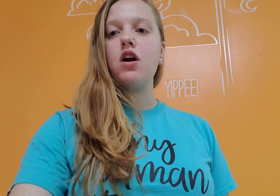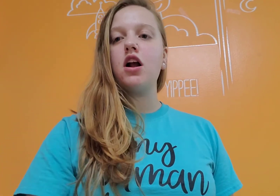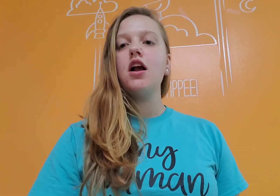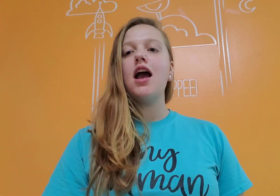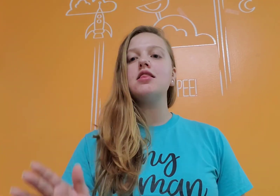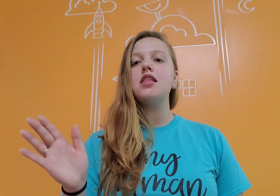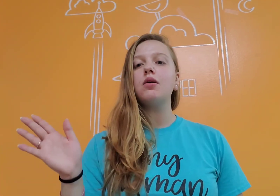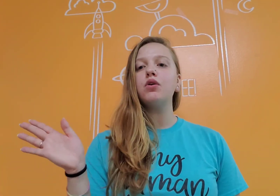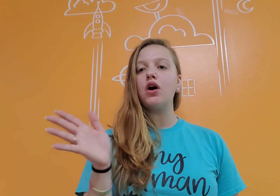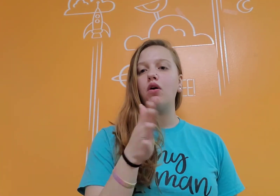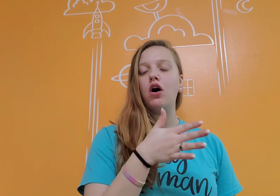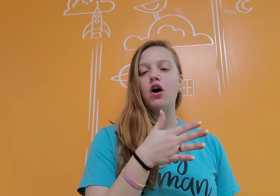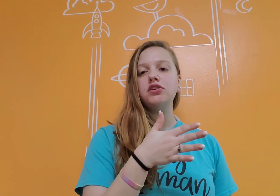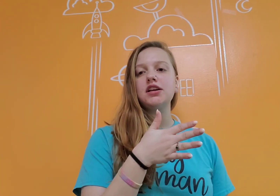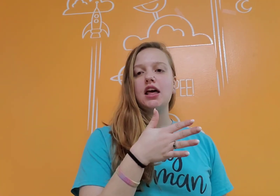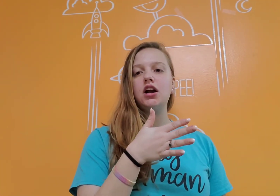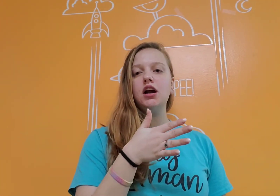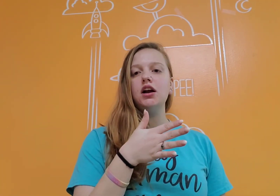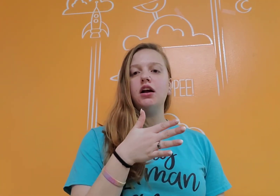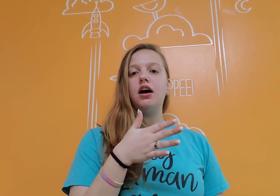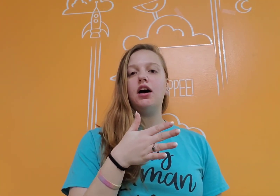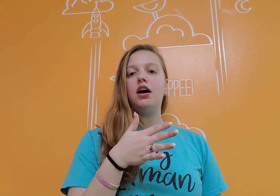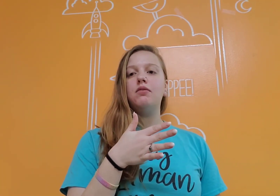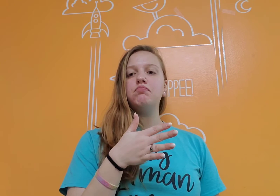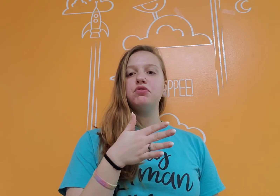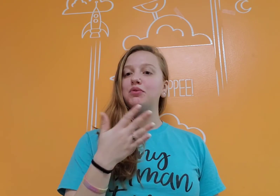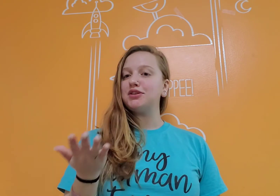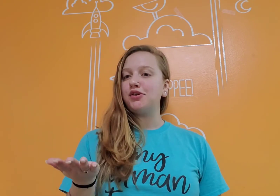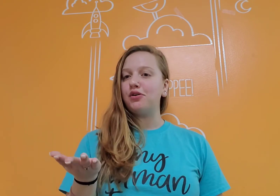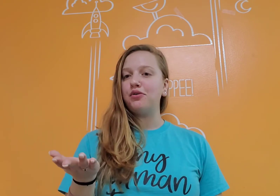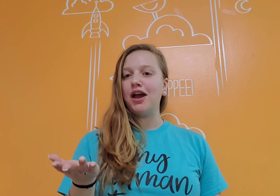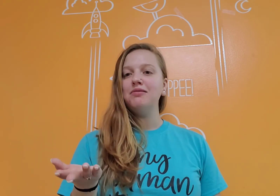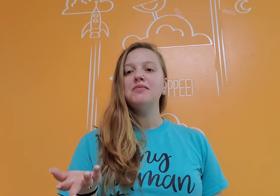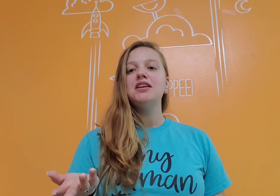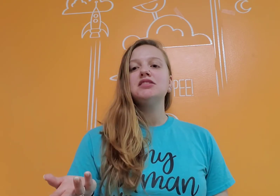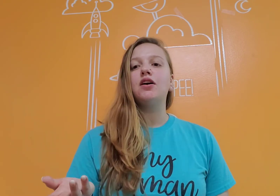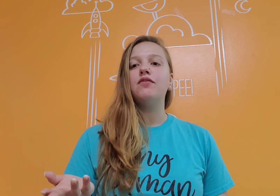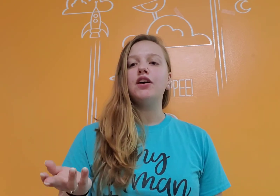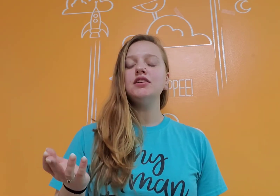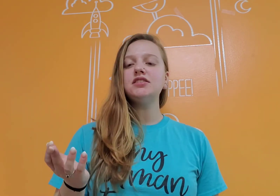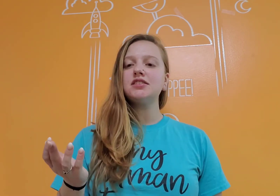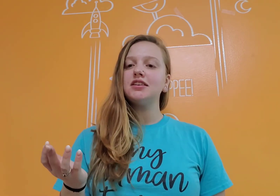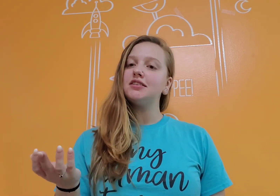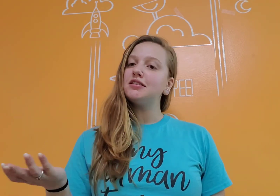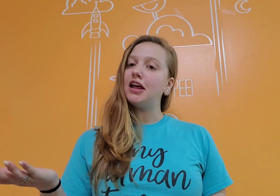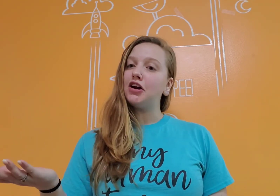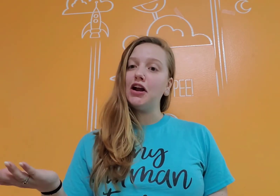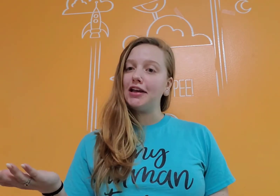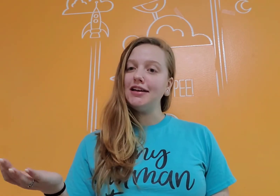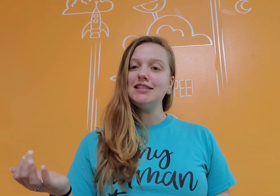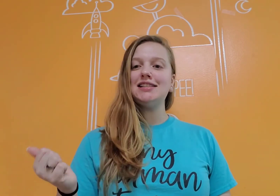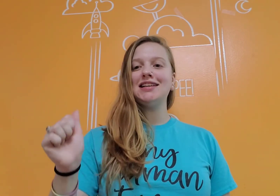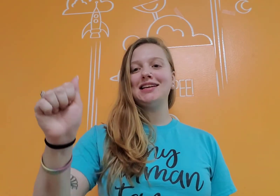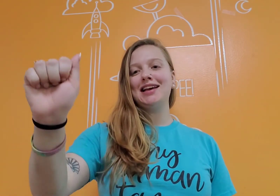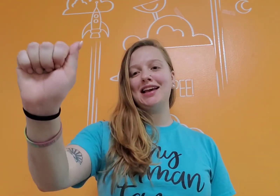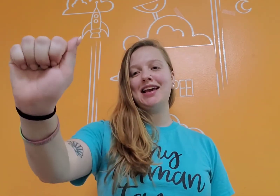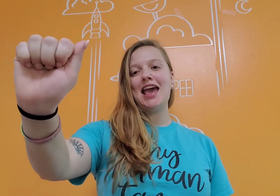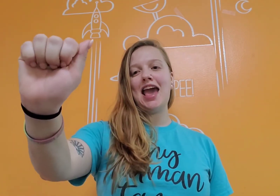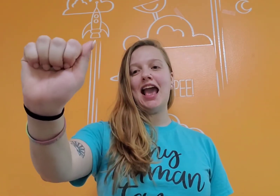and then we'll go all together with the song, okay? So, first letter is A,